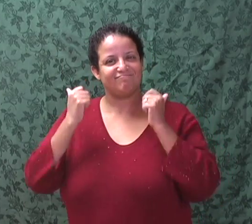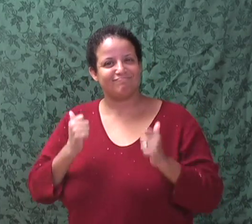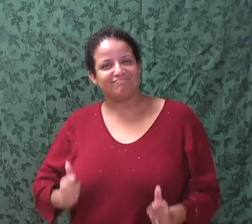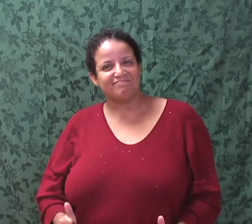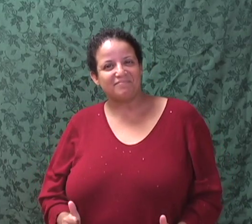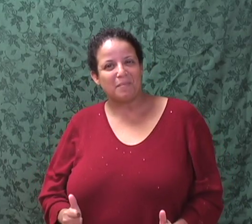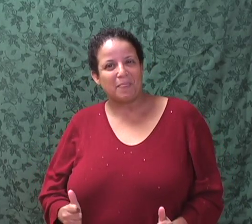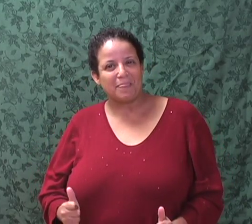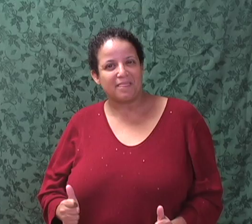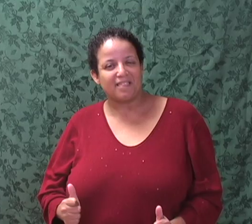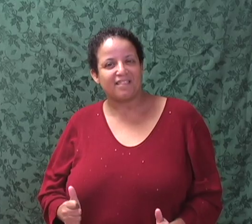loss.